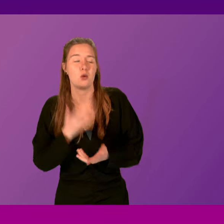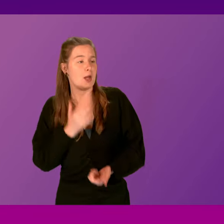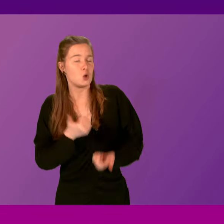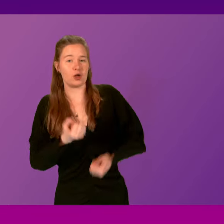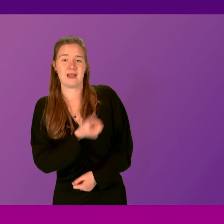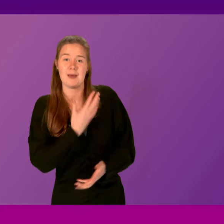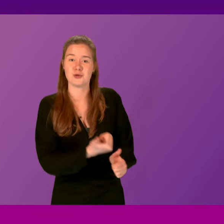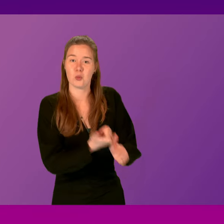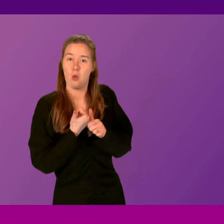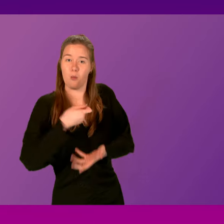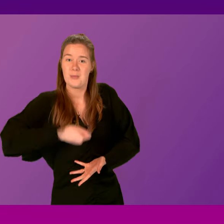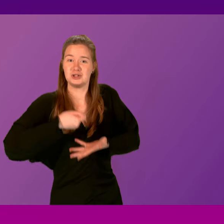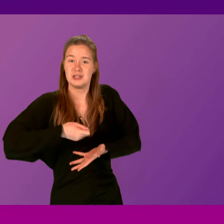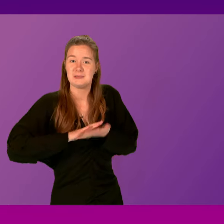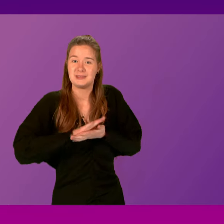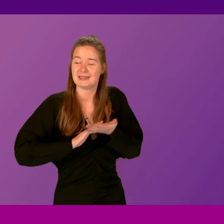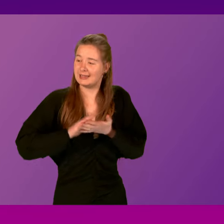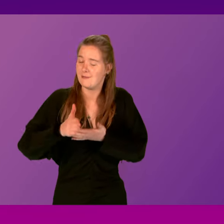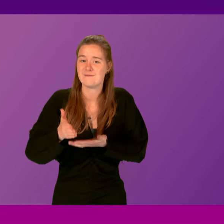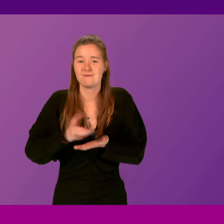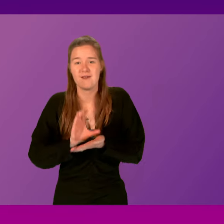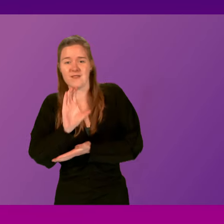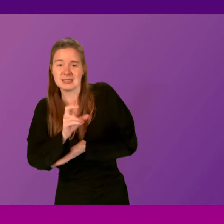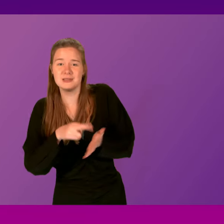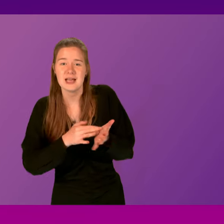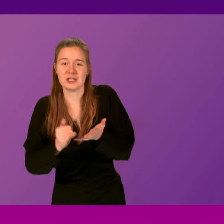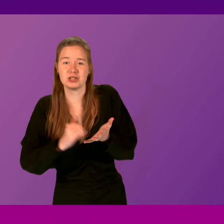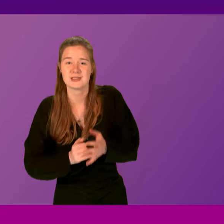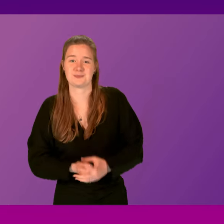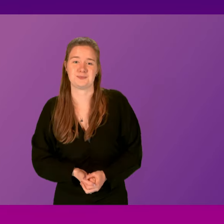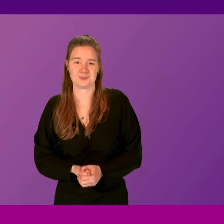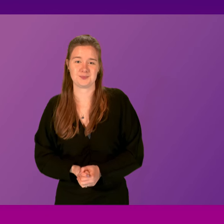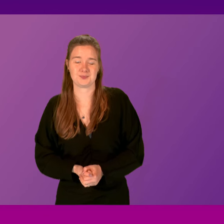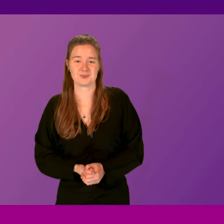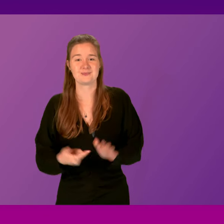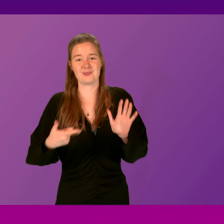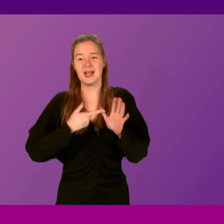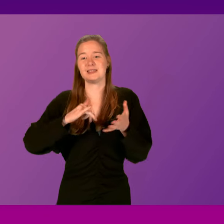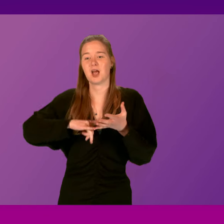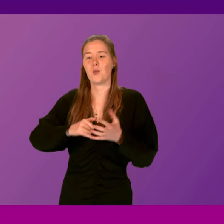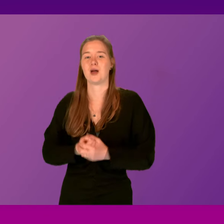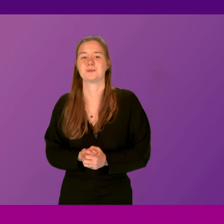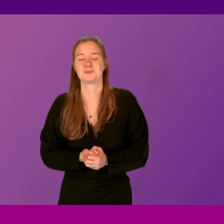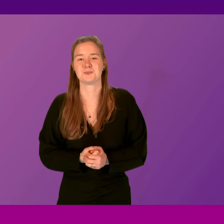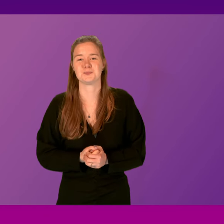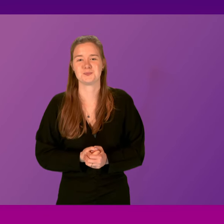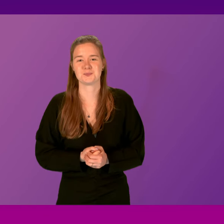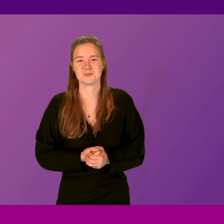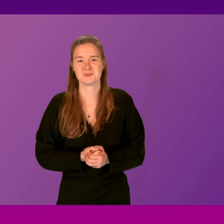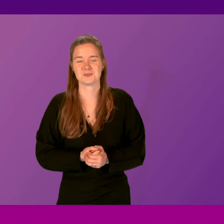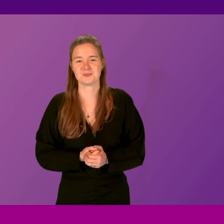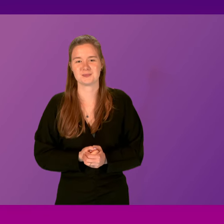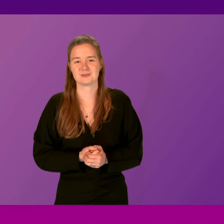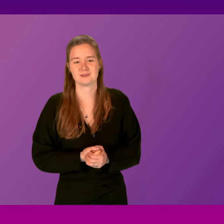Labour supported a budget that is giving record investment to our NHS NHS? presiding officer. Anna Sarwar. Presiding officer,